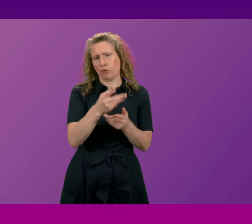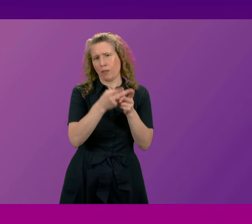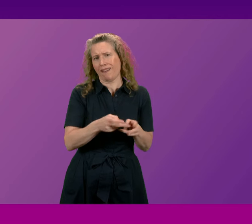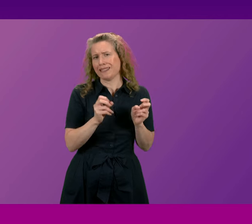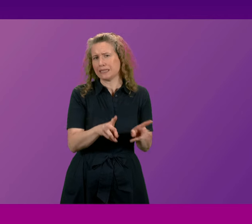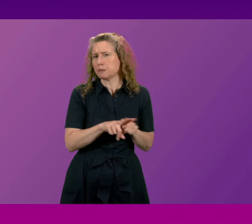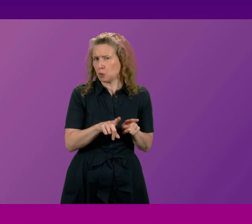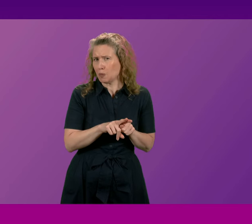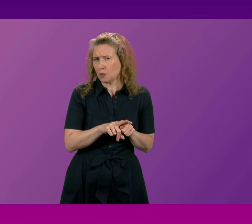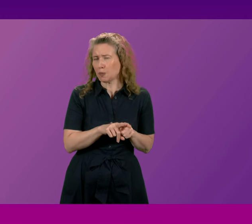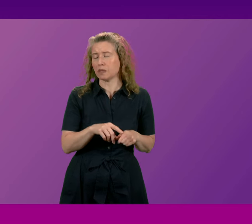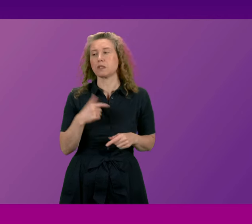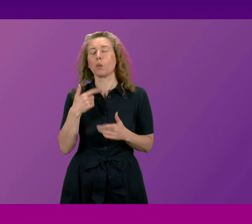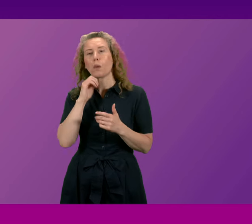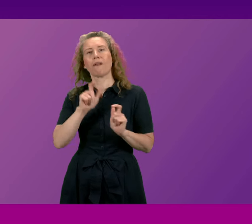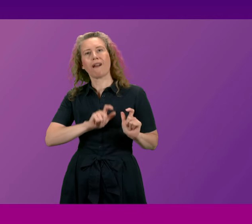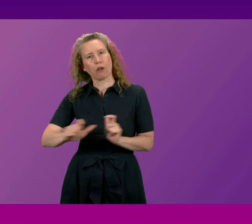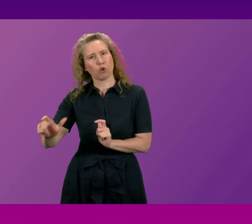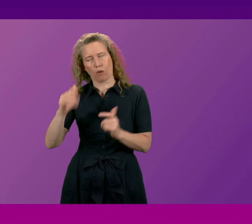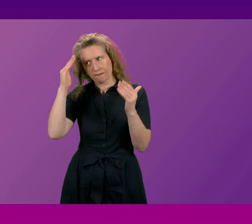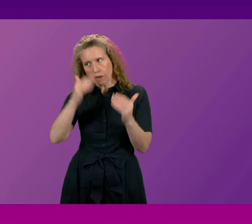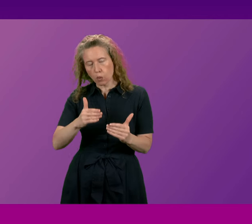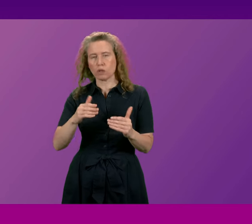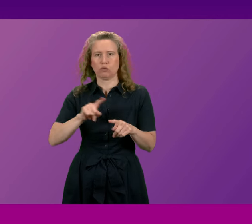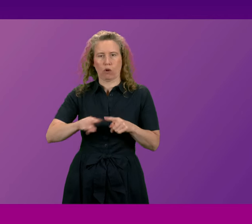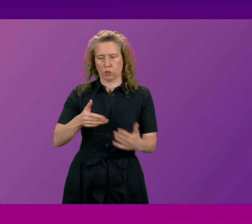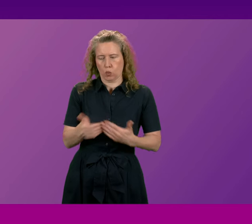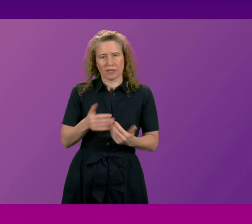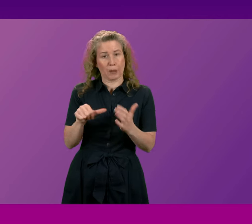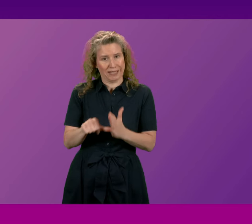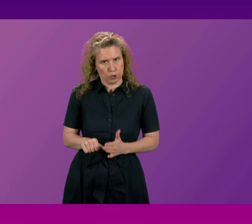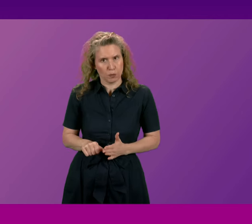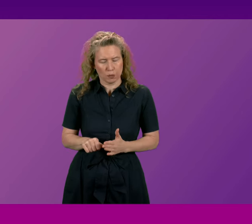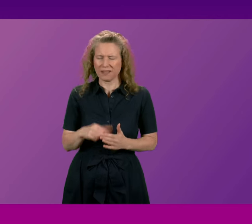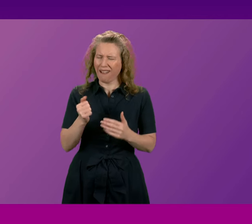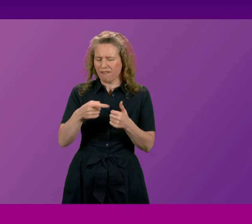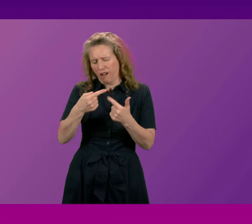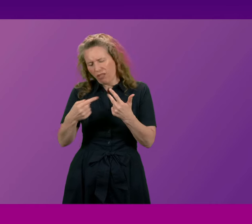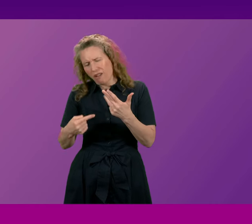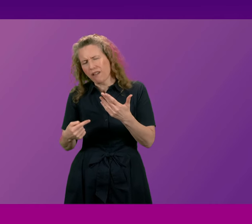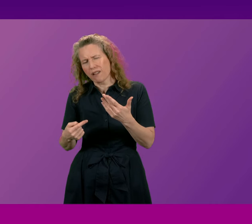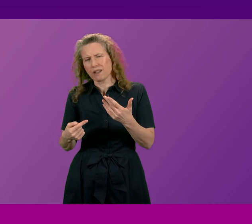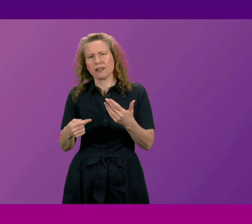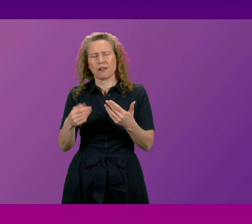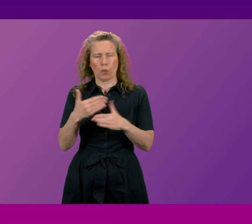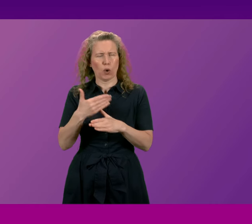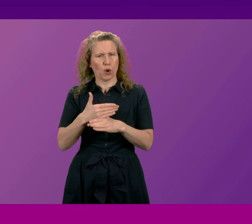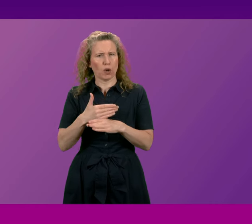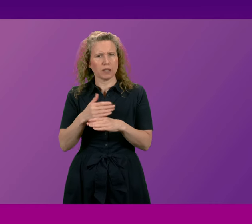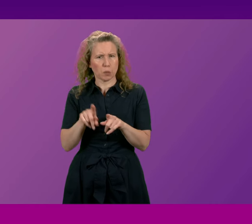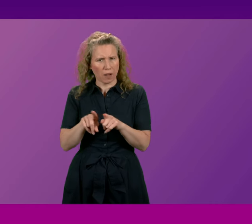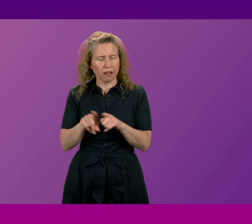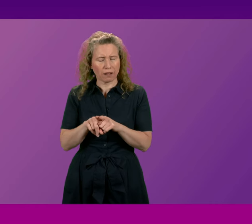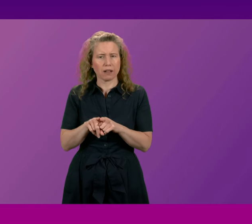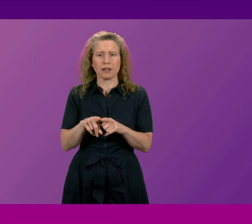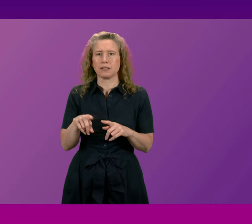so we will continue our focus on addressing these issues there are of course other aspects of the work that we're taking forward